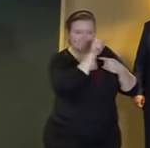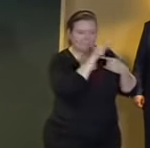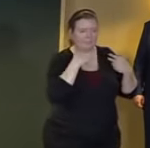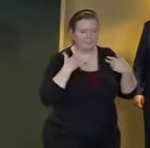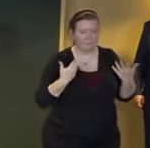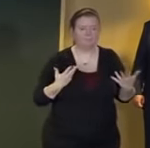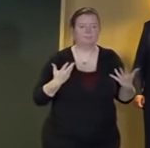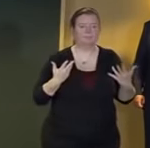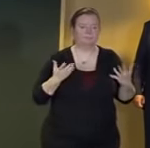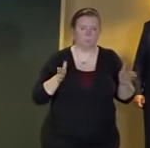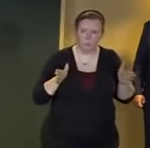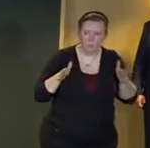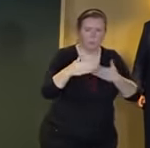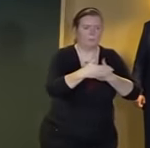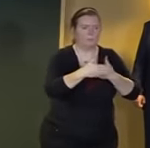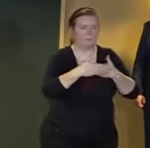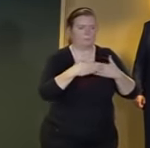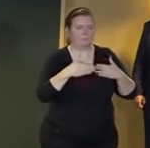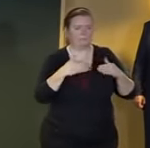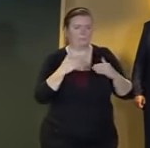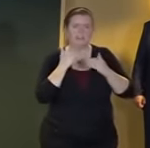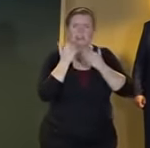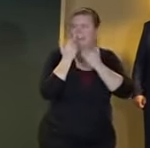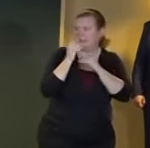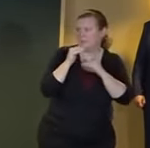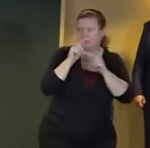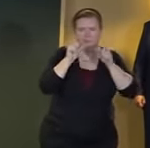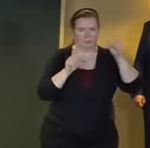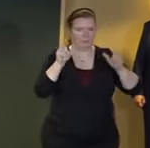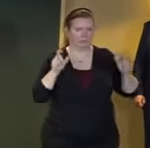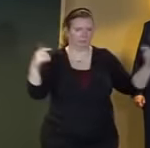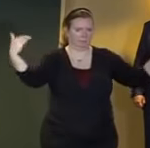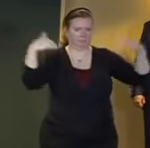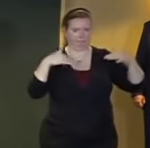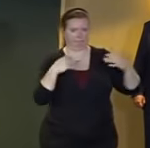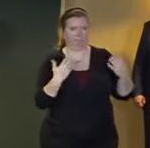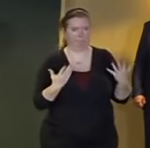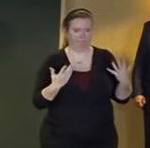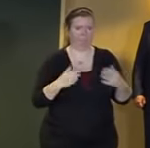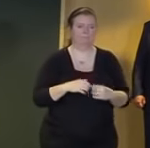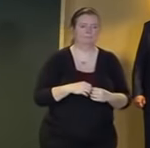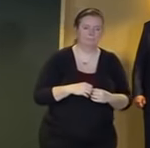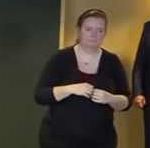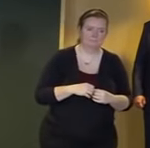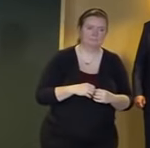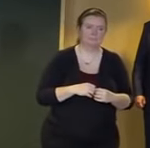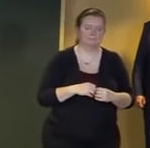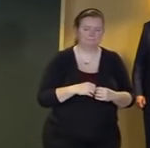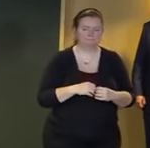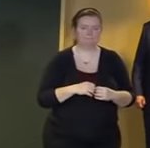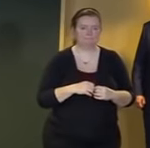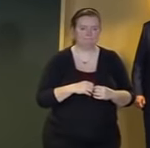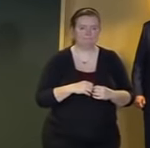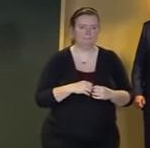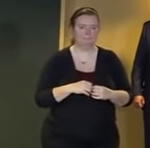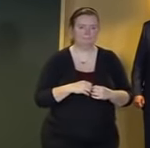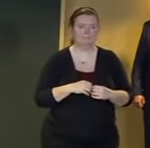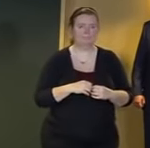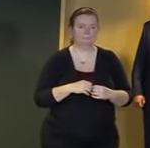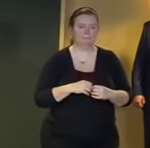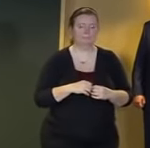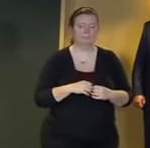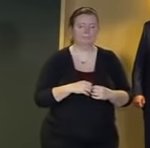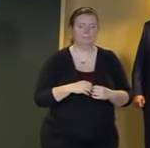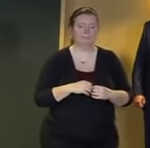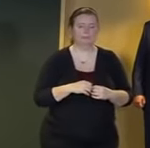and frankly we're at that capacity so I'm not sure when we'll be back here just because of the the space that we need but it also